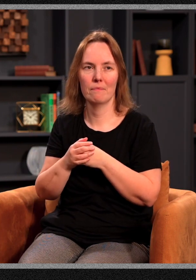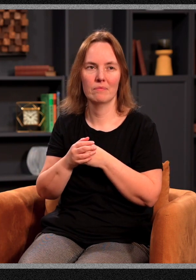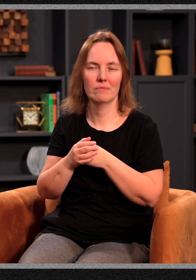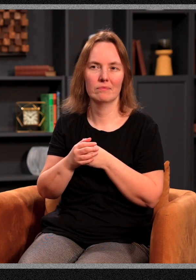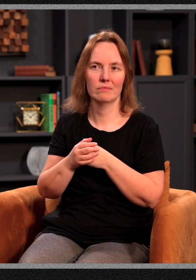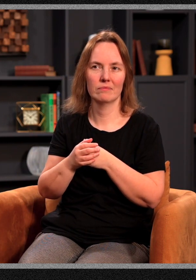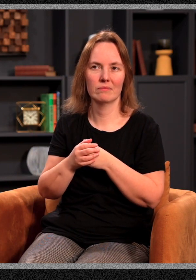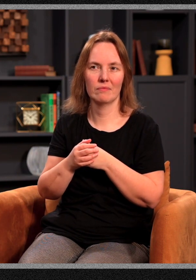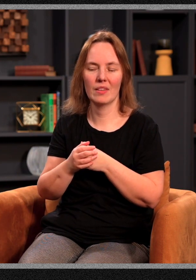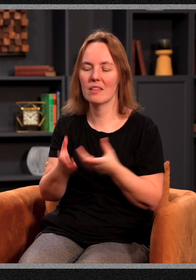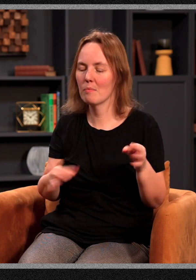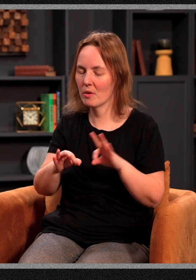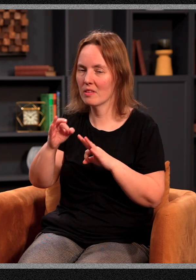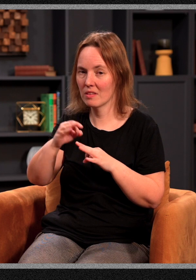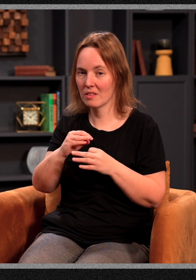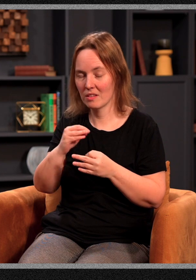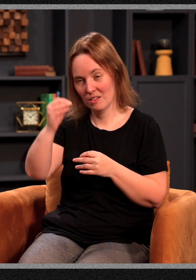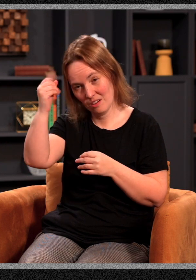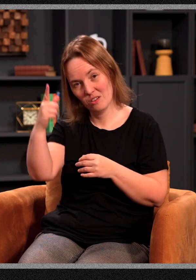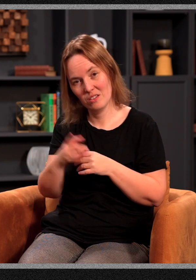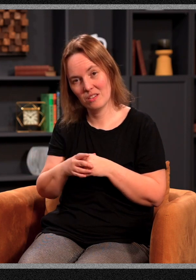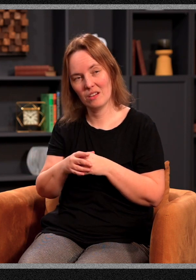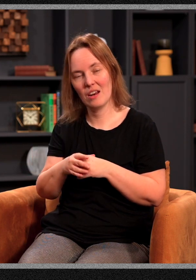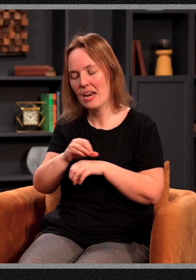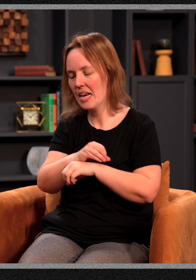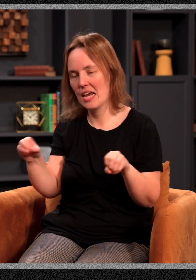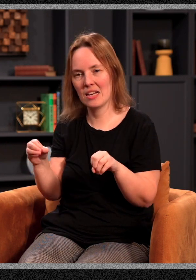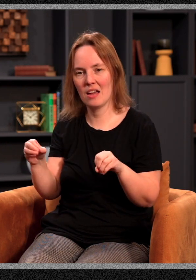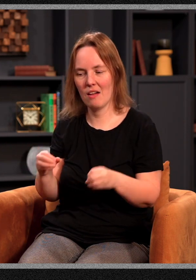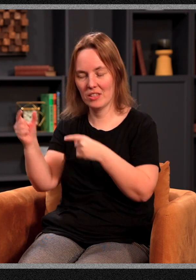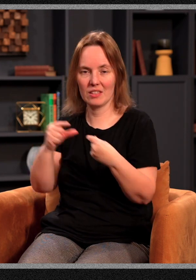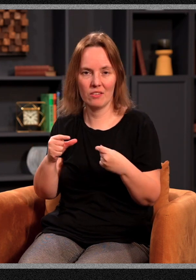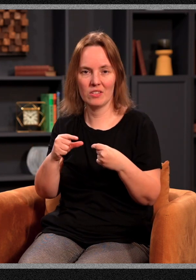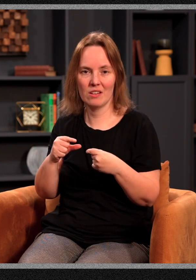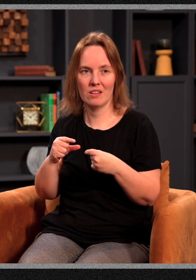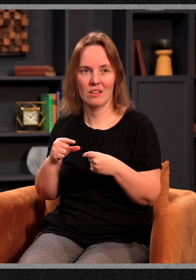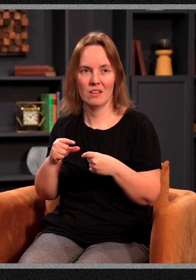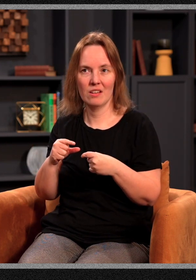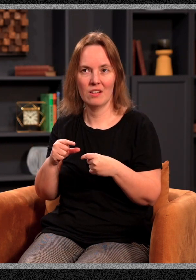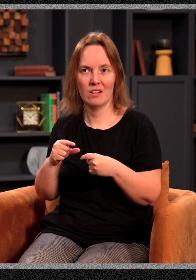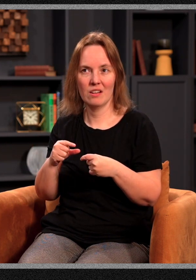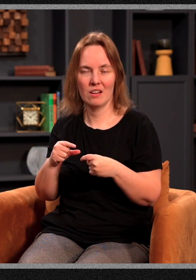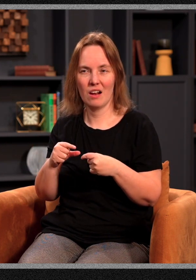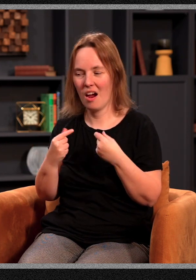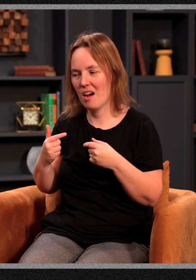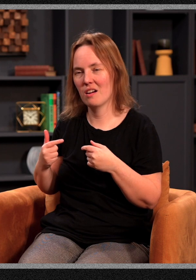12 and so on. But the important thing to understand is this. None of these gifts are just heightened human